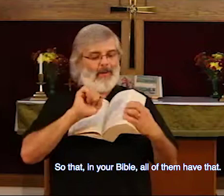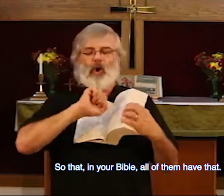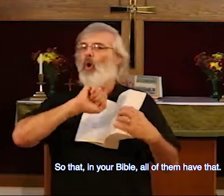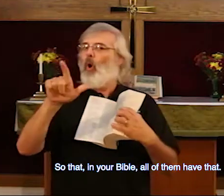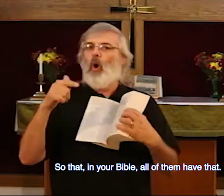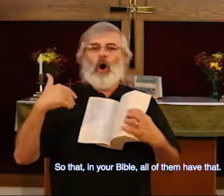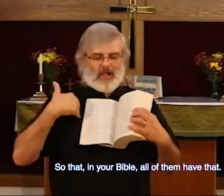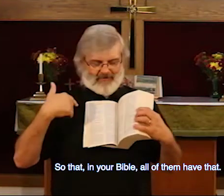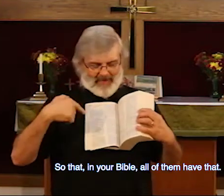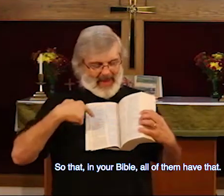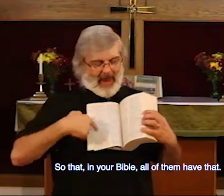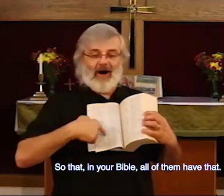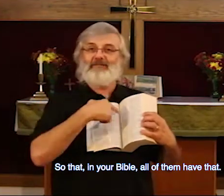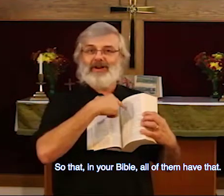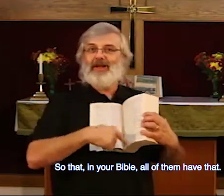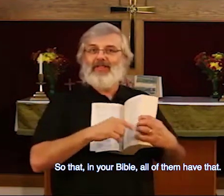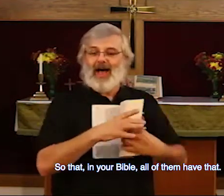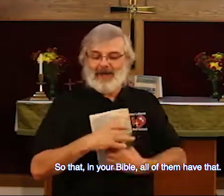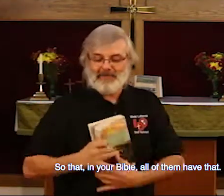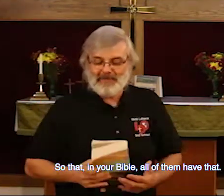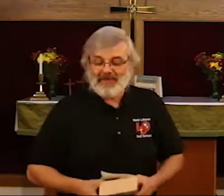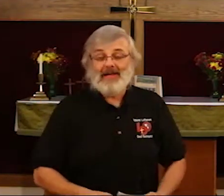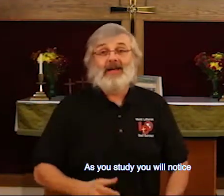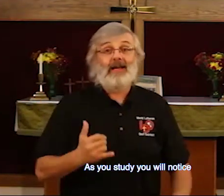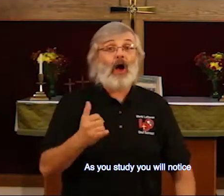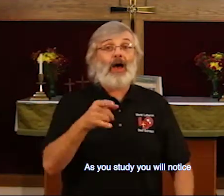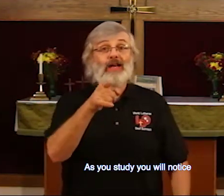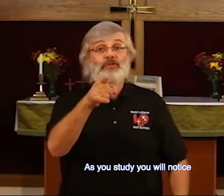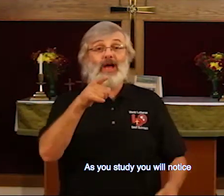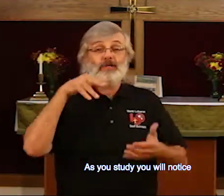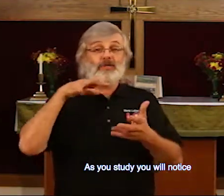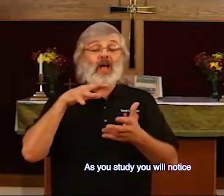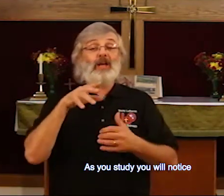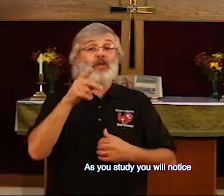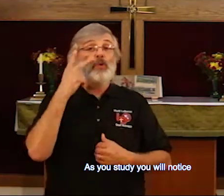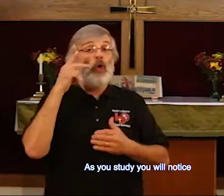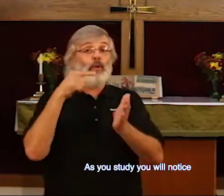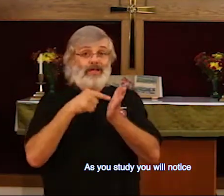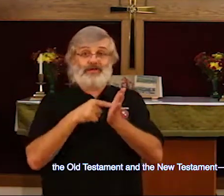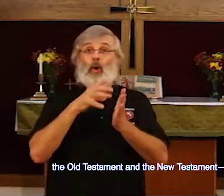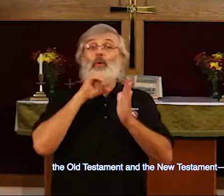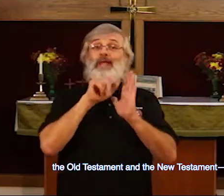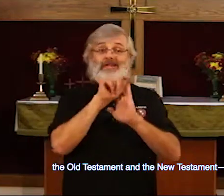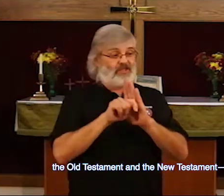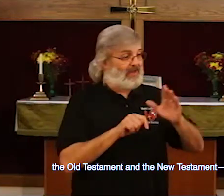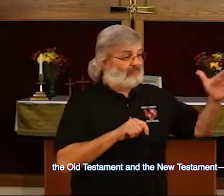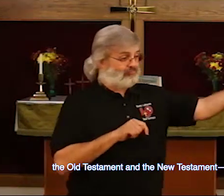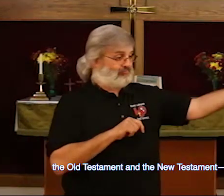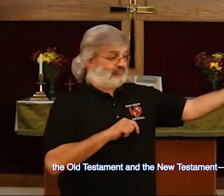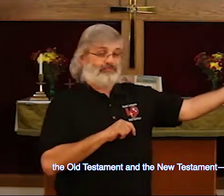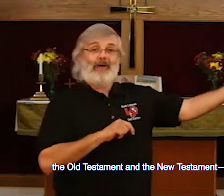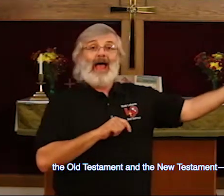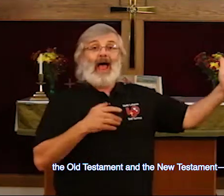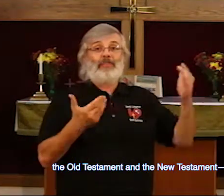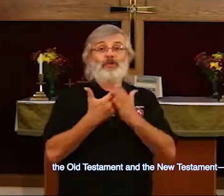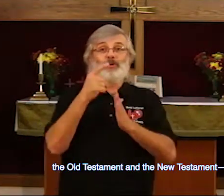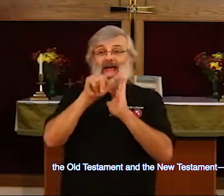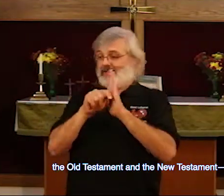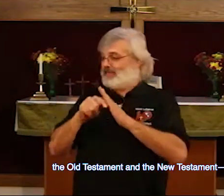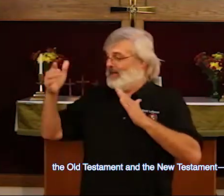Bible, all of them have that. Now, as you study, you will notice the Old Testament and the New Testament.